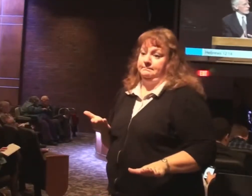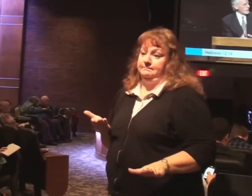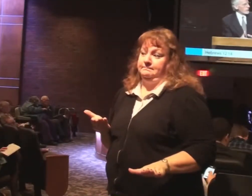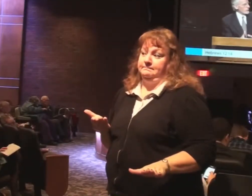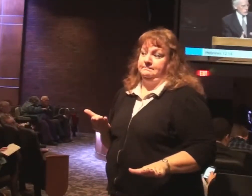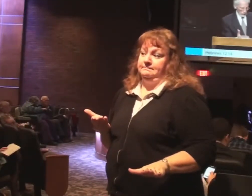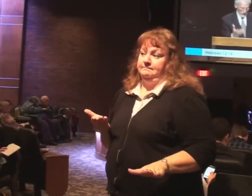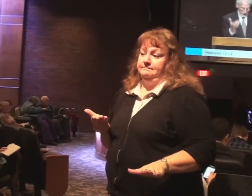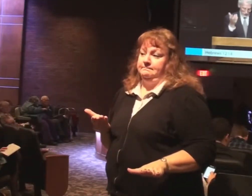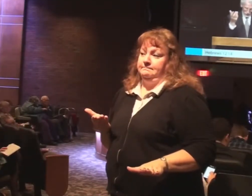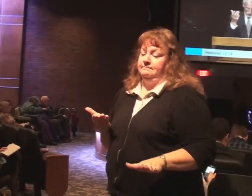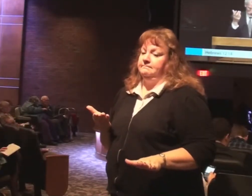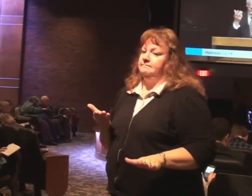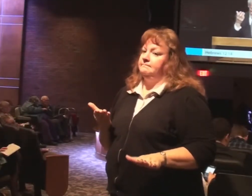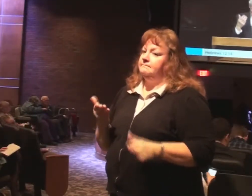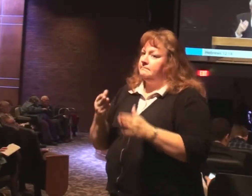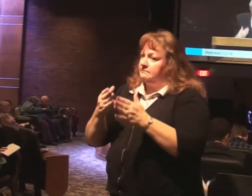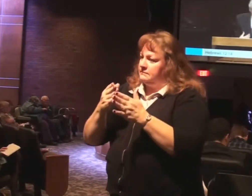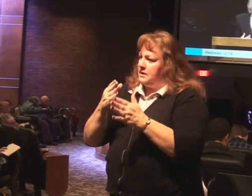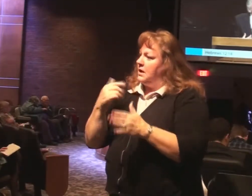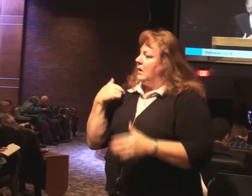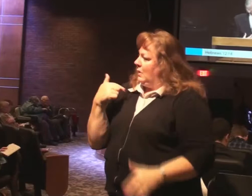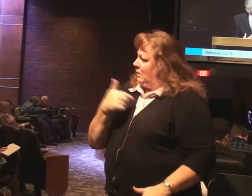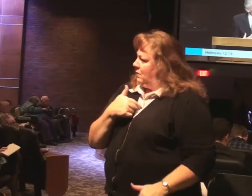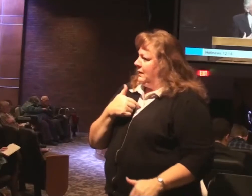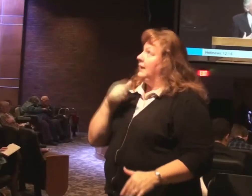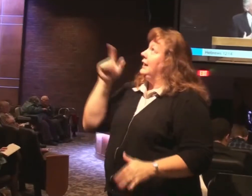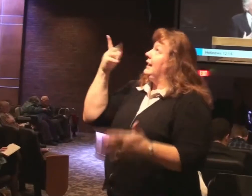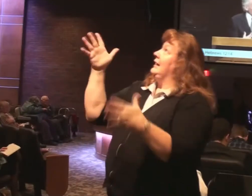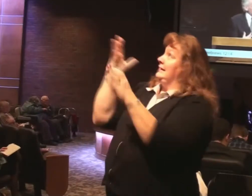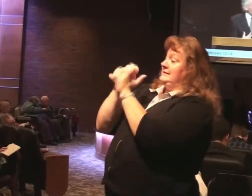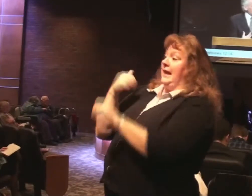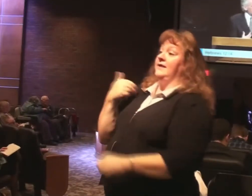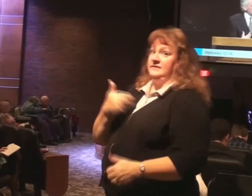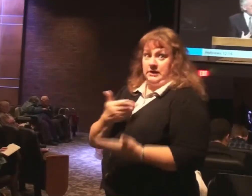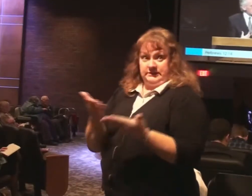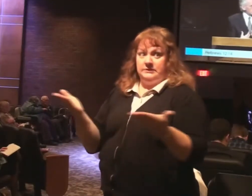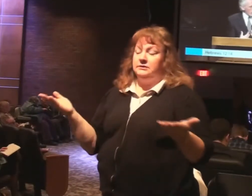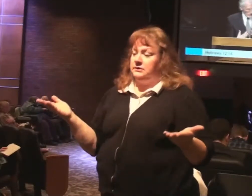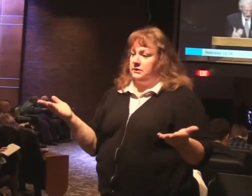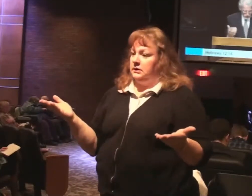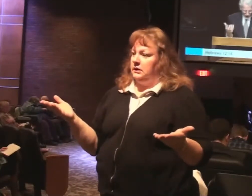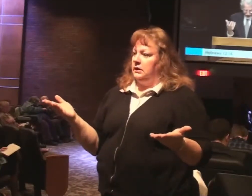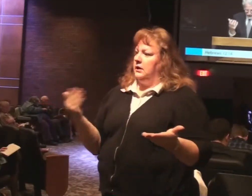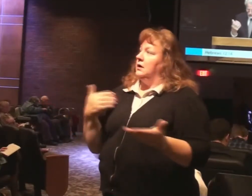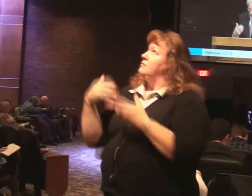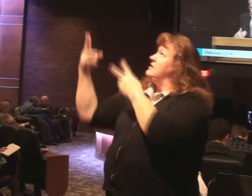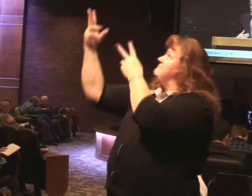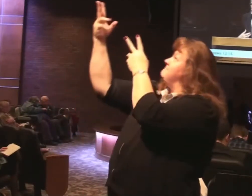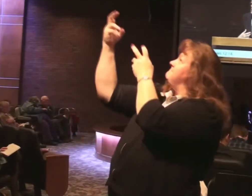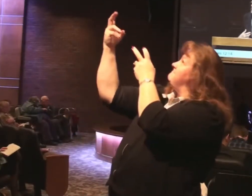So it is. We have been sanctified. We have partaken of his holiness.